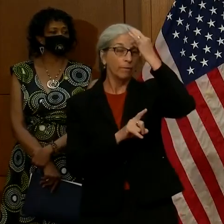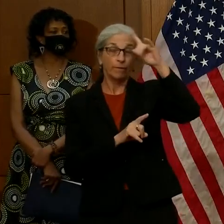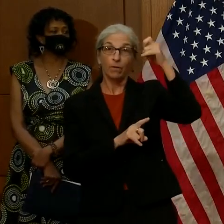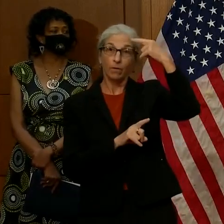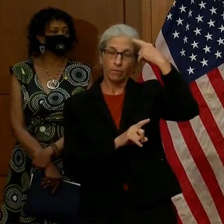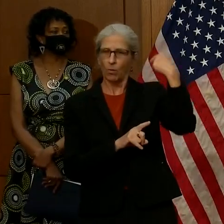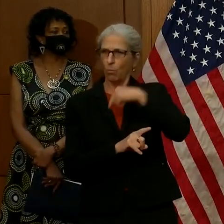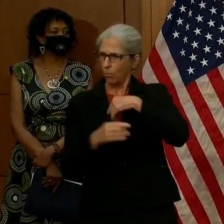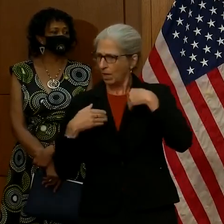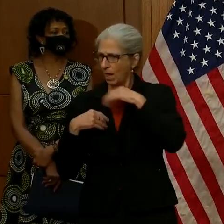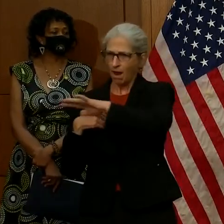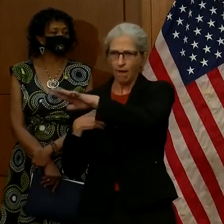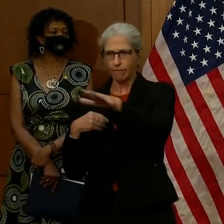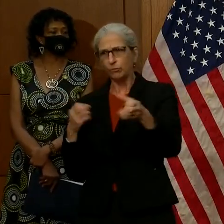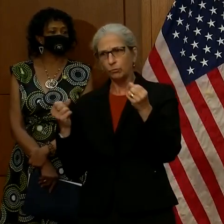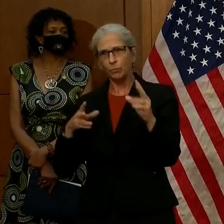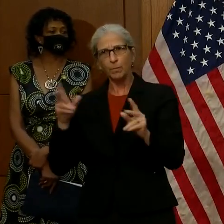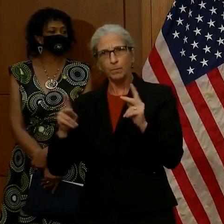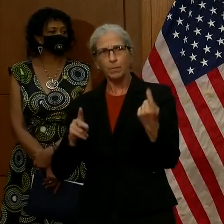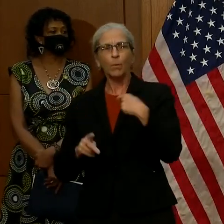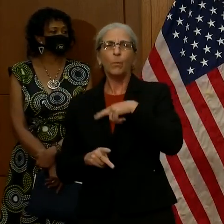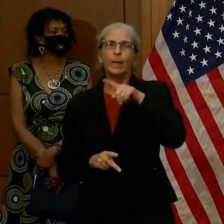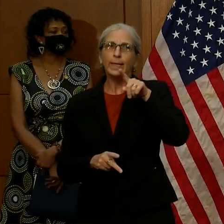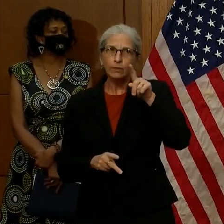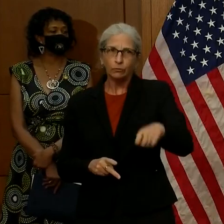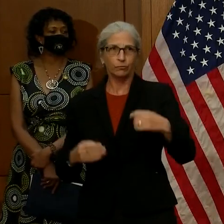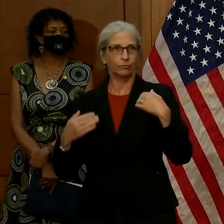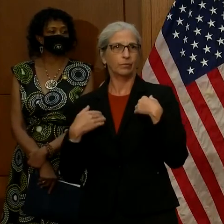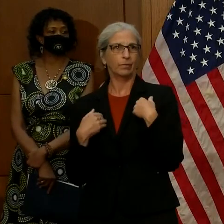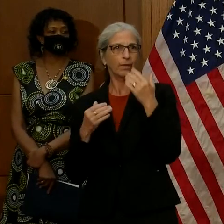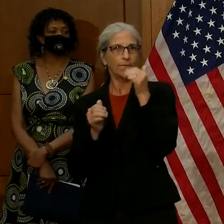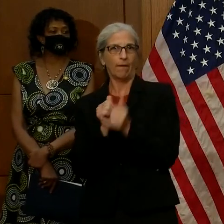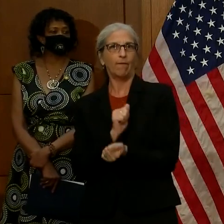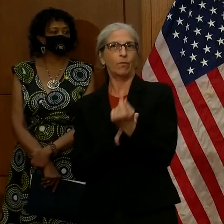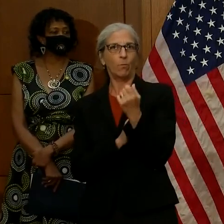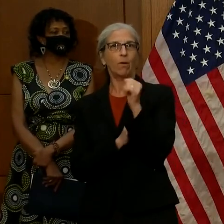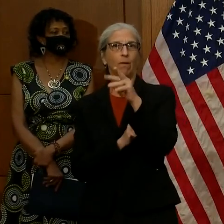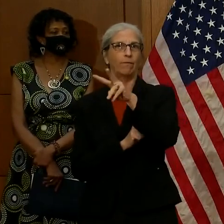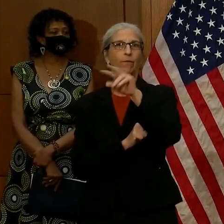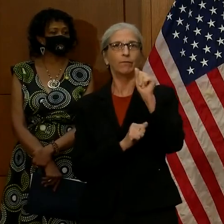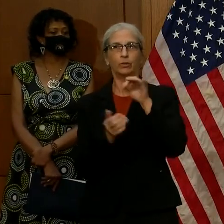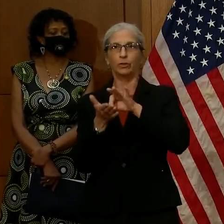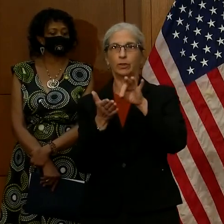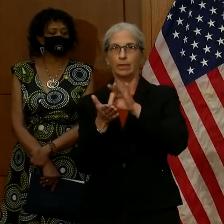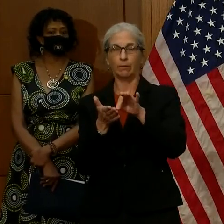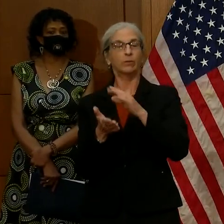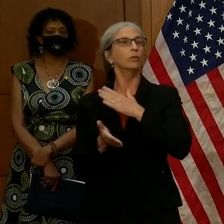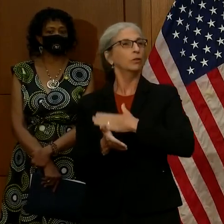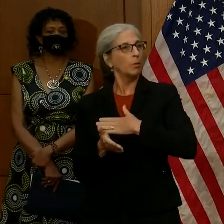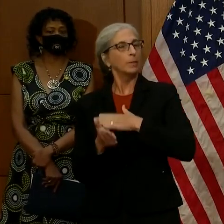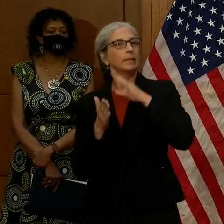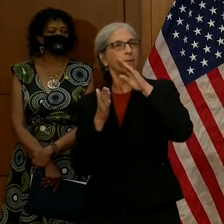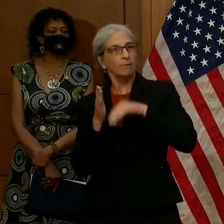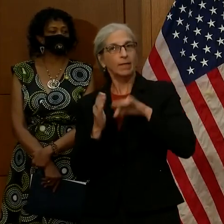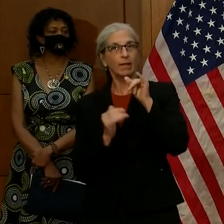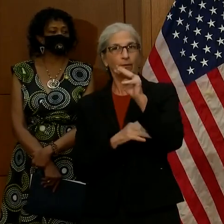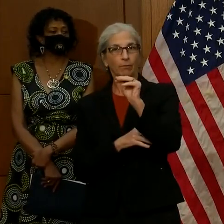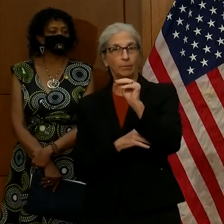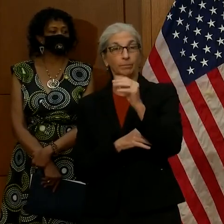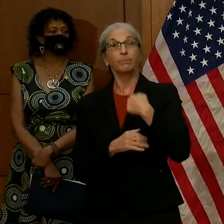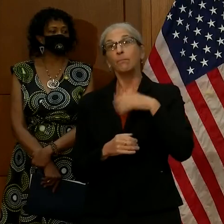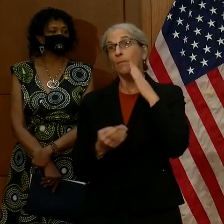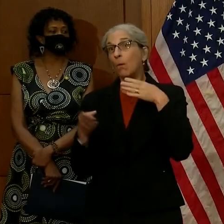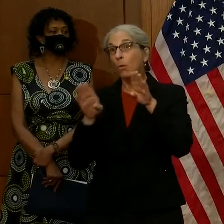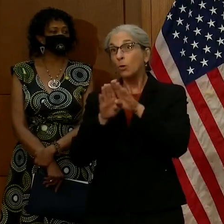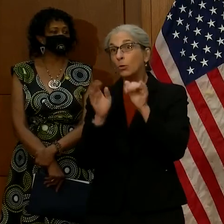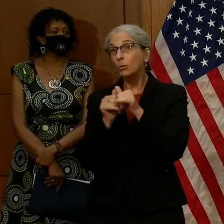deserve to have every one of our Virginians counted. So, please get out there and fill out that census form. I'll close with the same